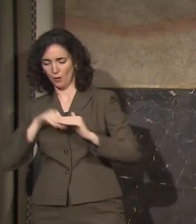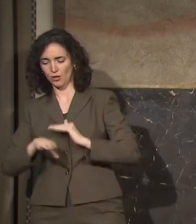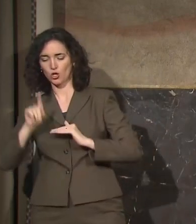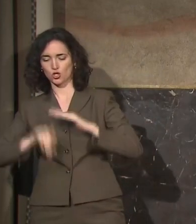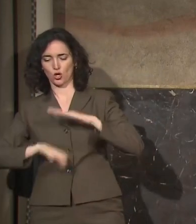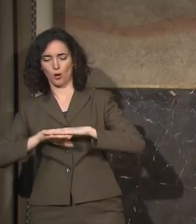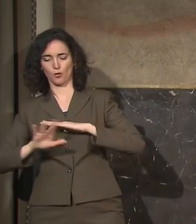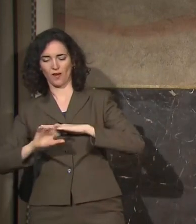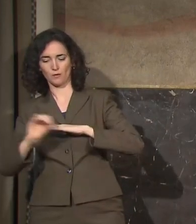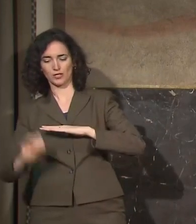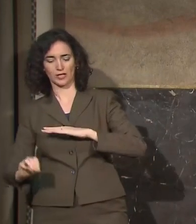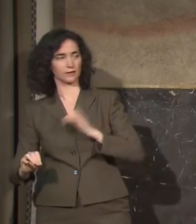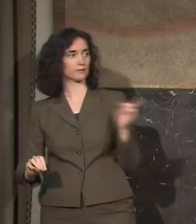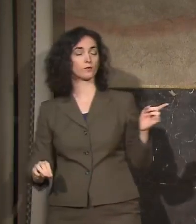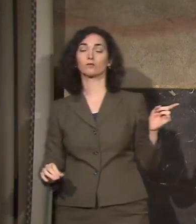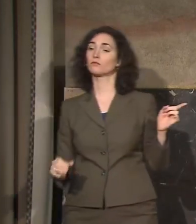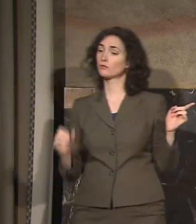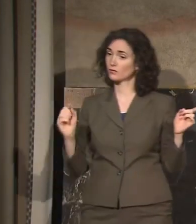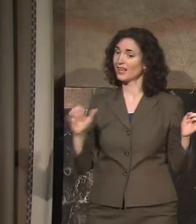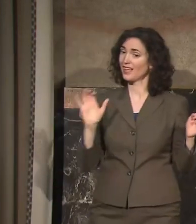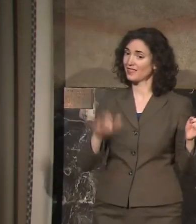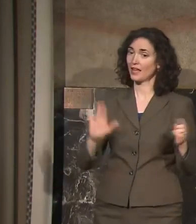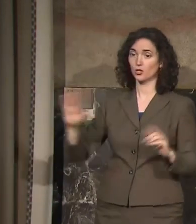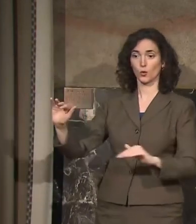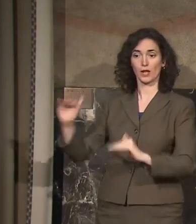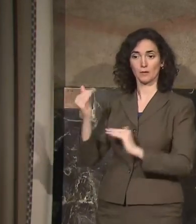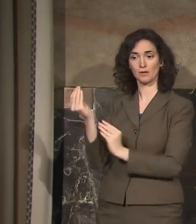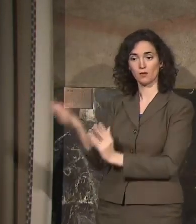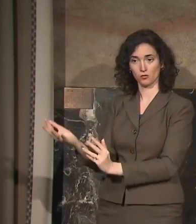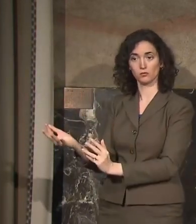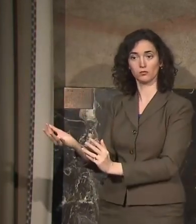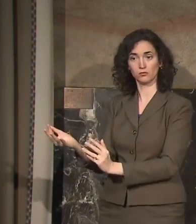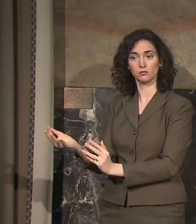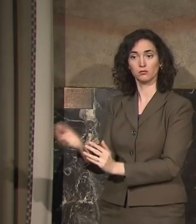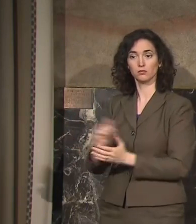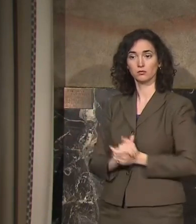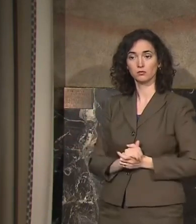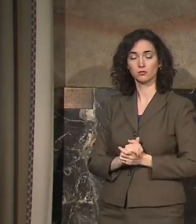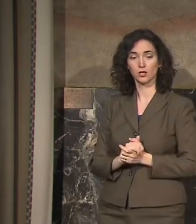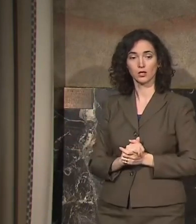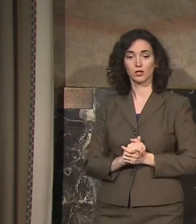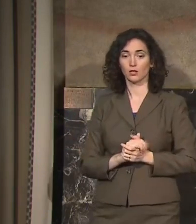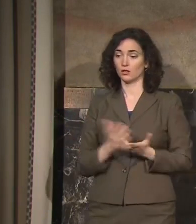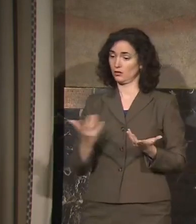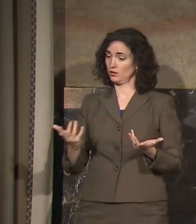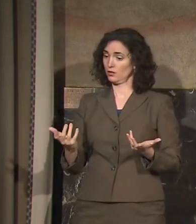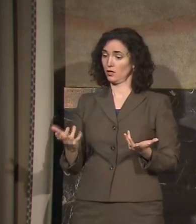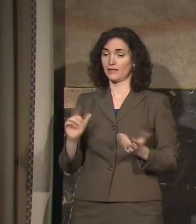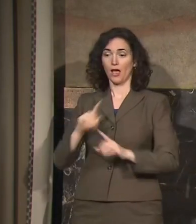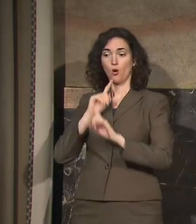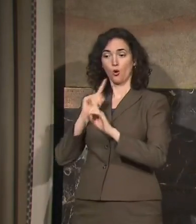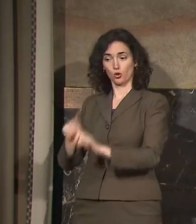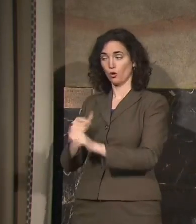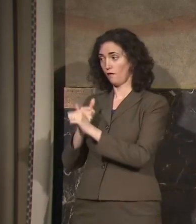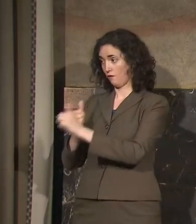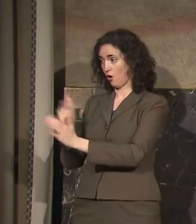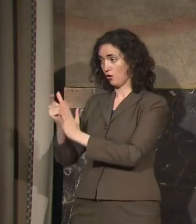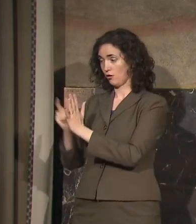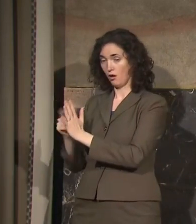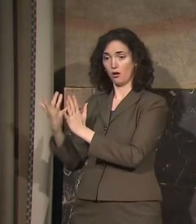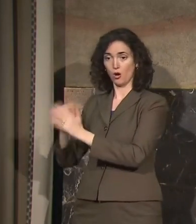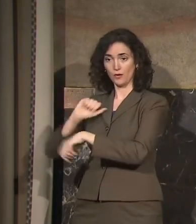Well, yes, that's the limit that they have. And that is a lawful order that is in place.